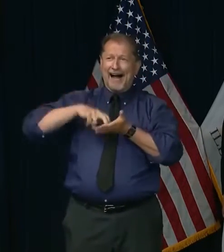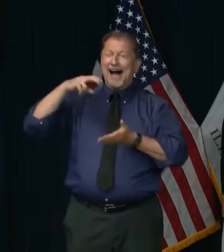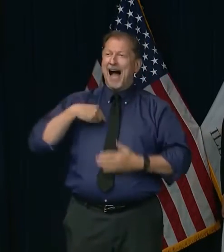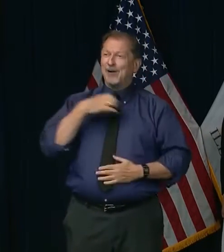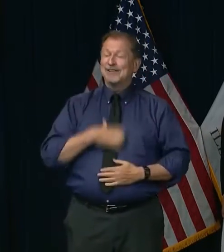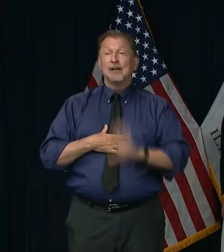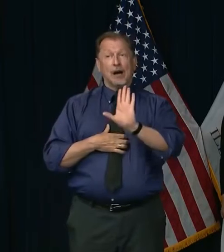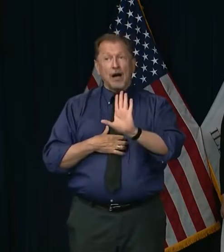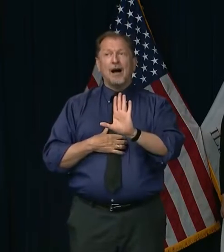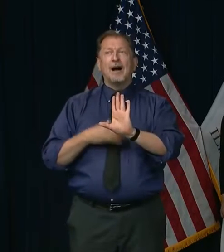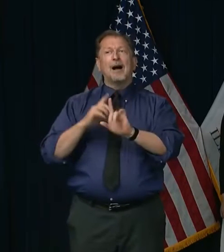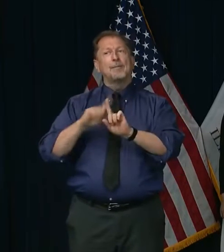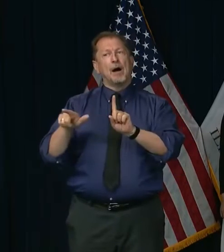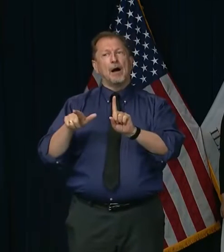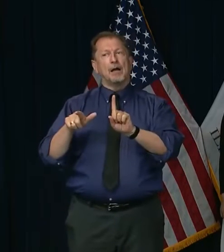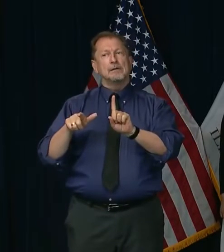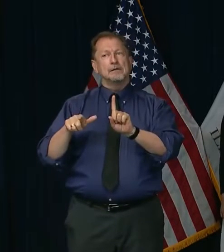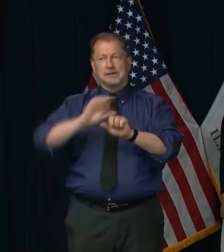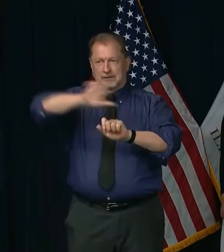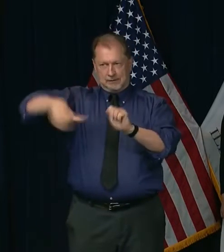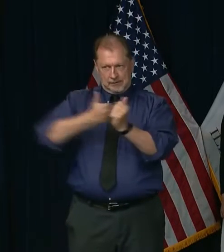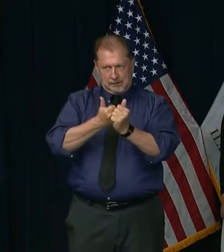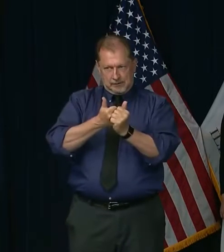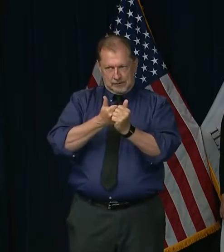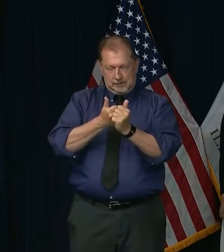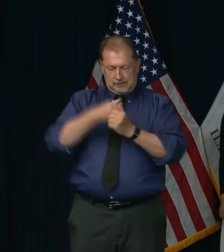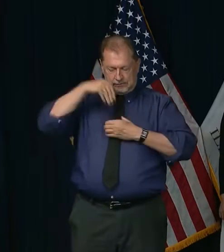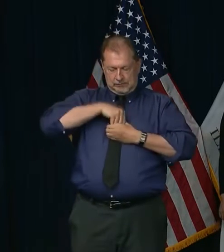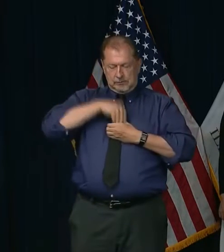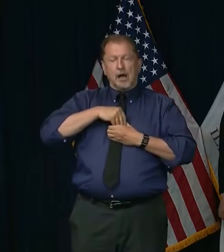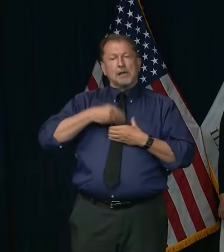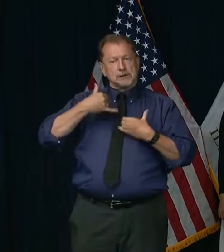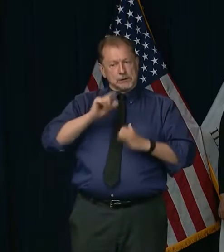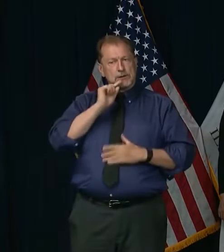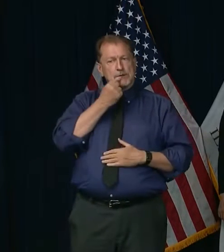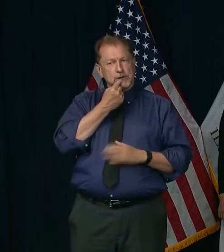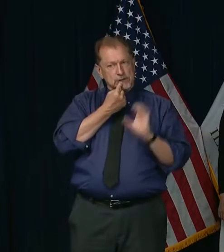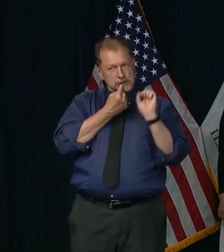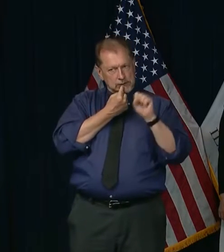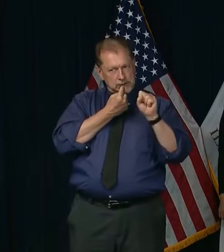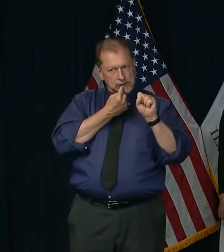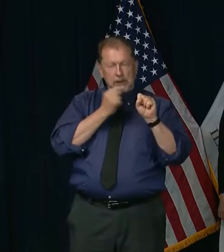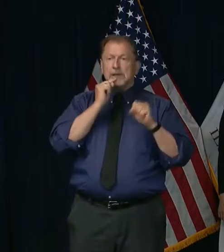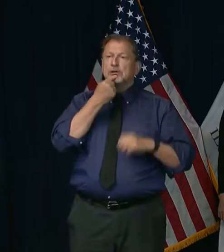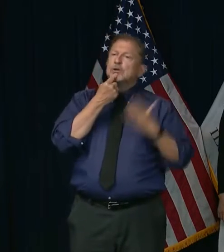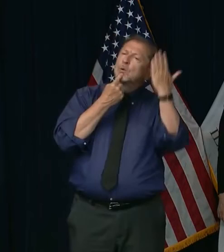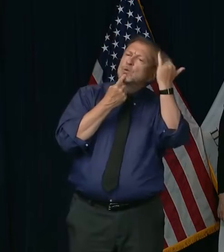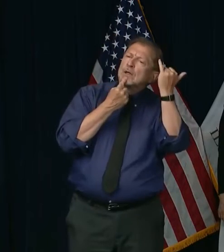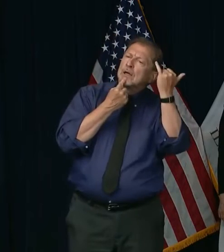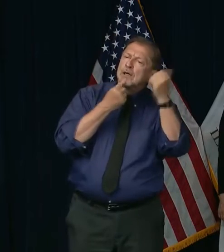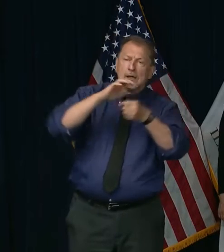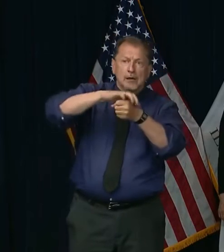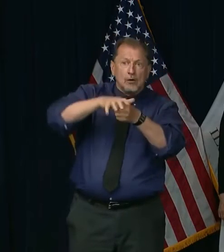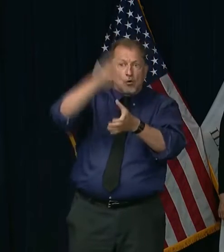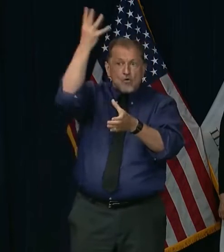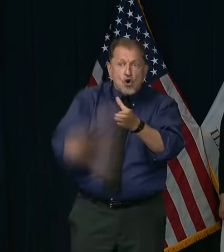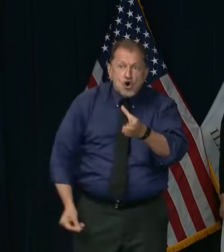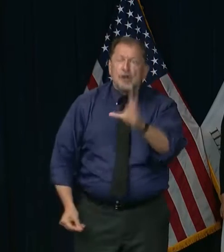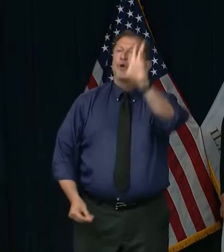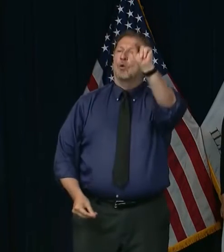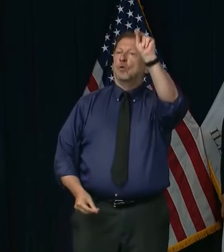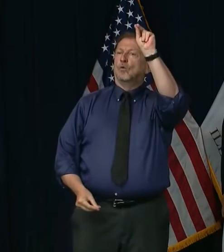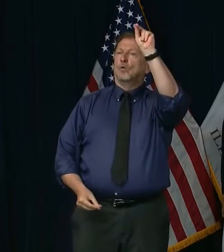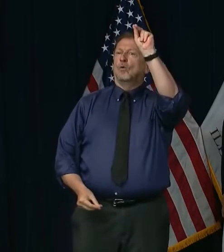there still is a reality check behind that. The virus has not been eradicated. The virus